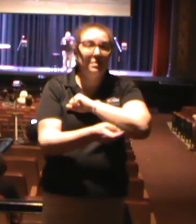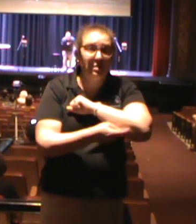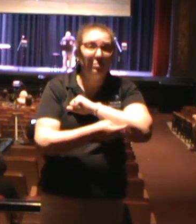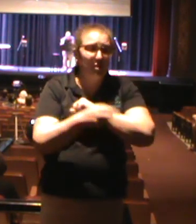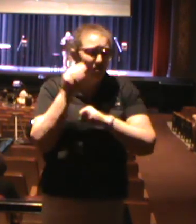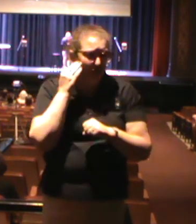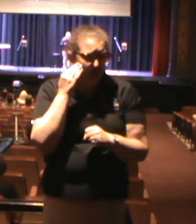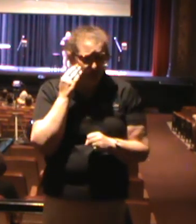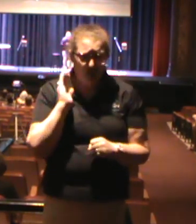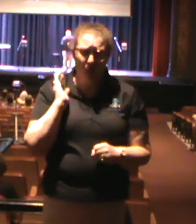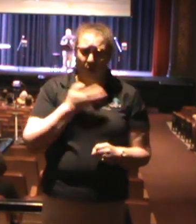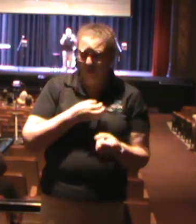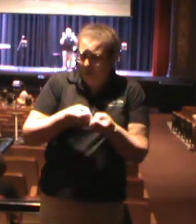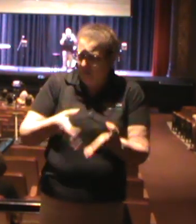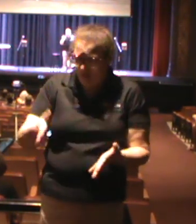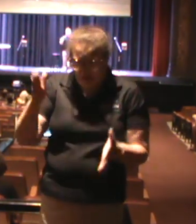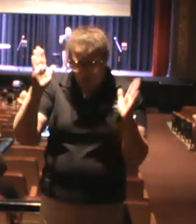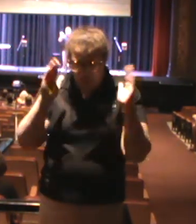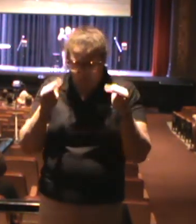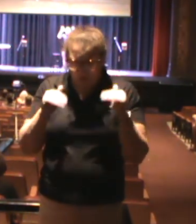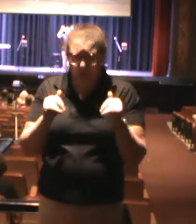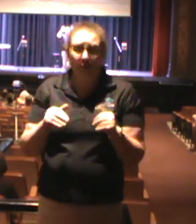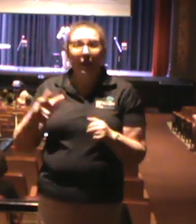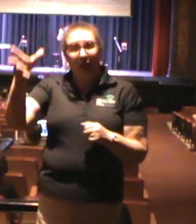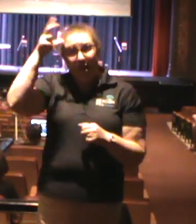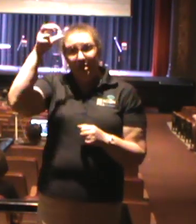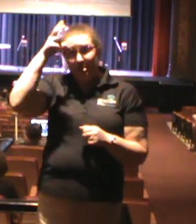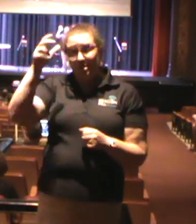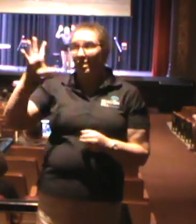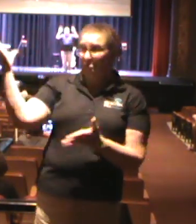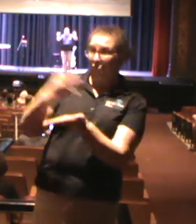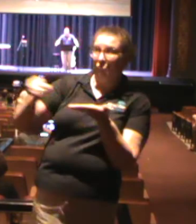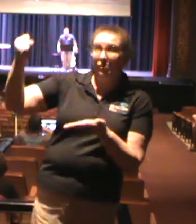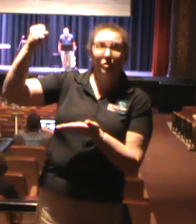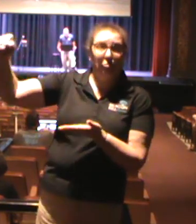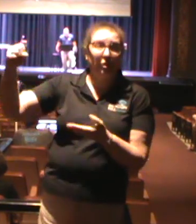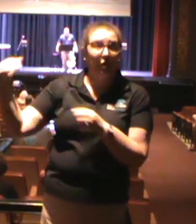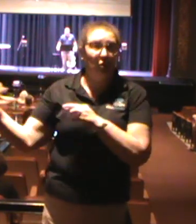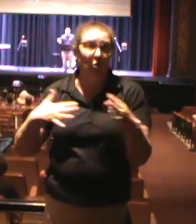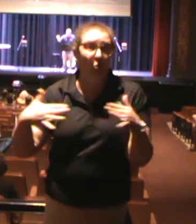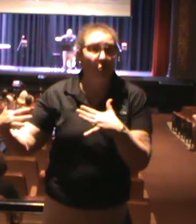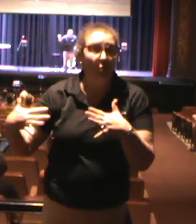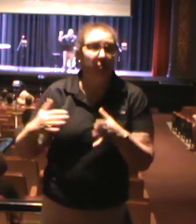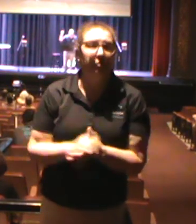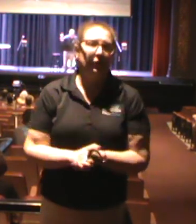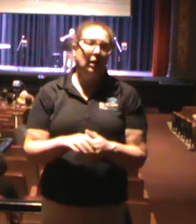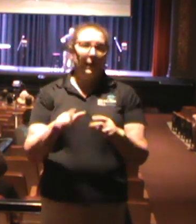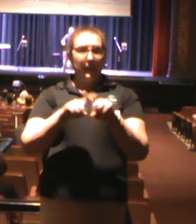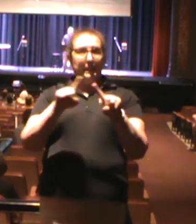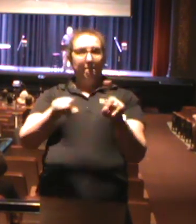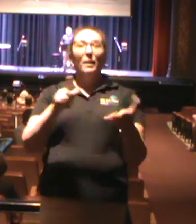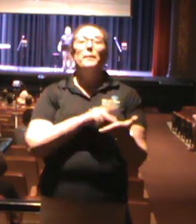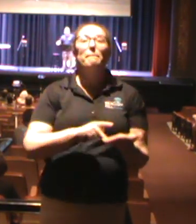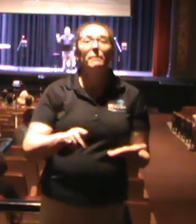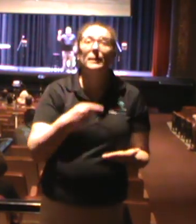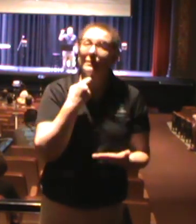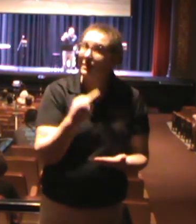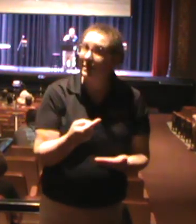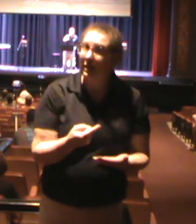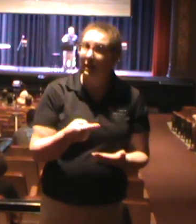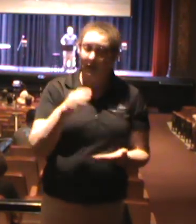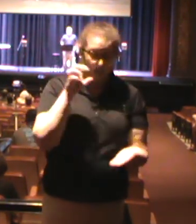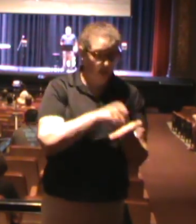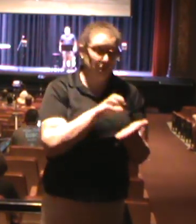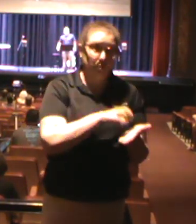that we are without hope and that Satan is winning the war. But Paul is saying, in